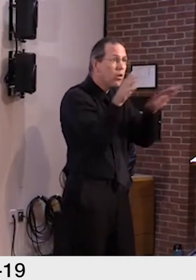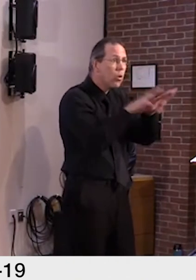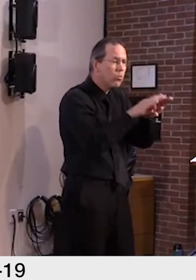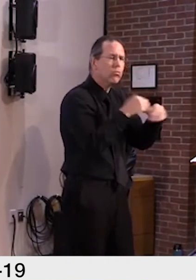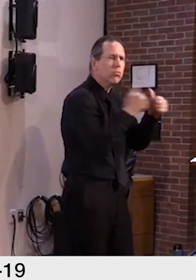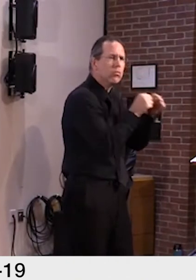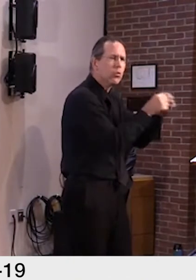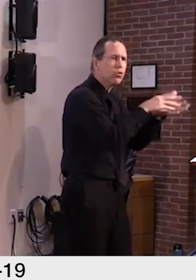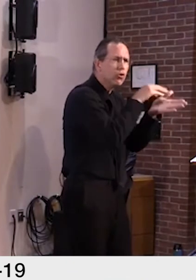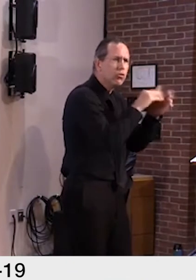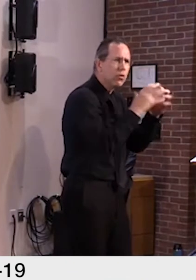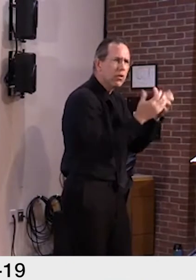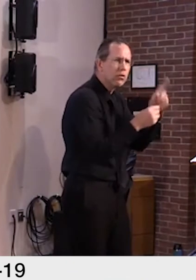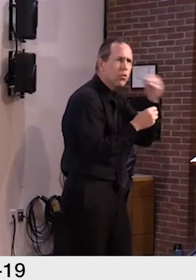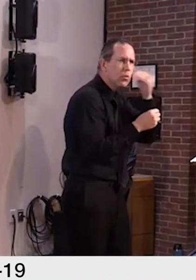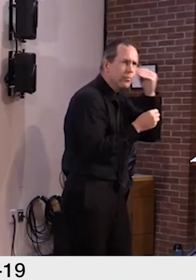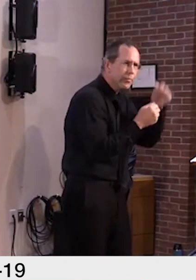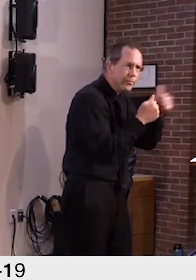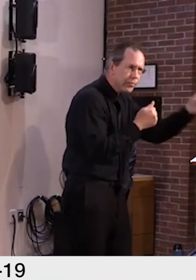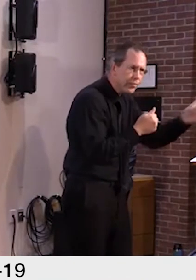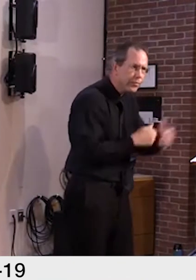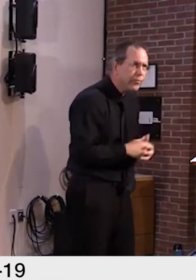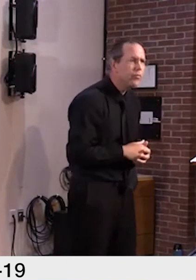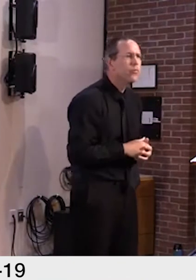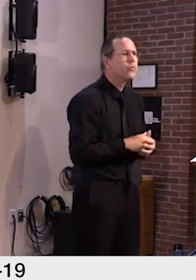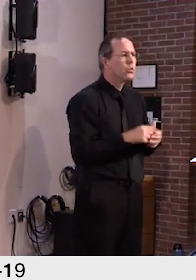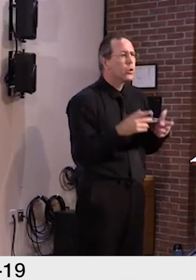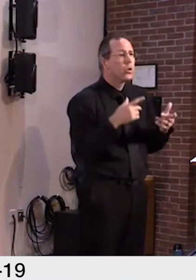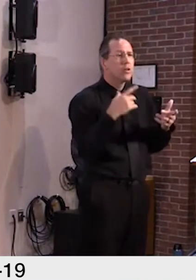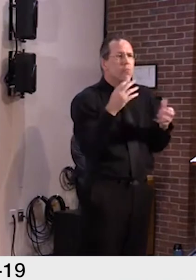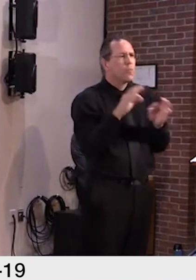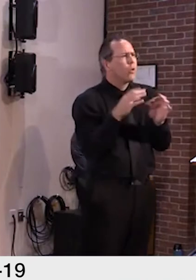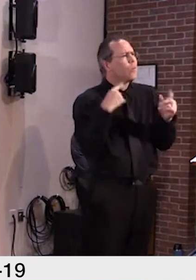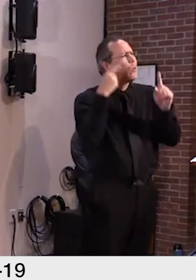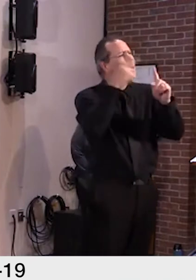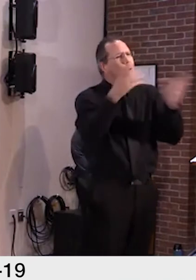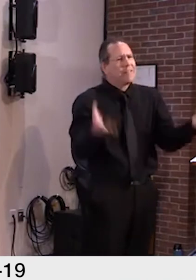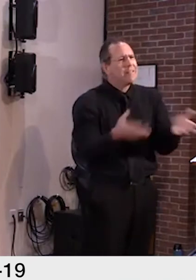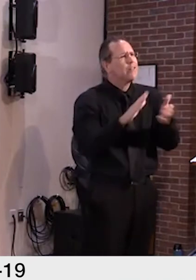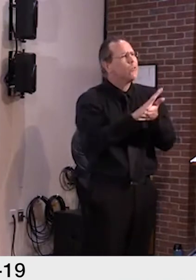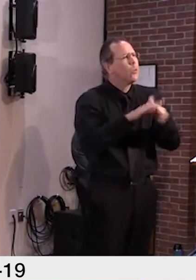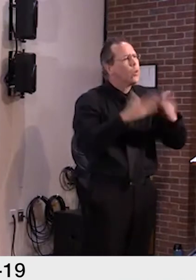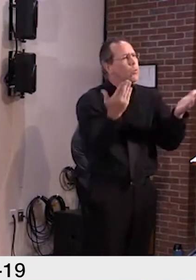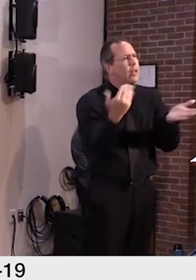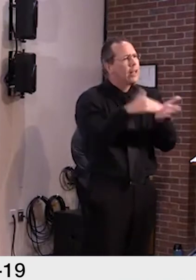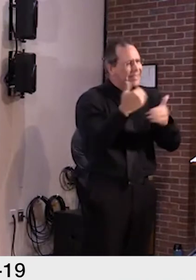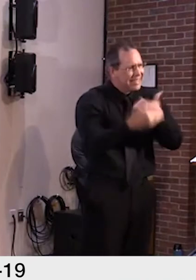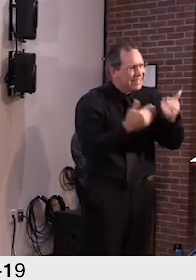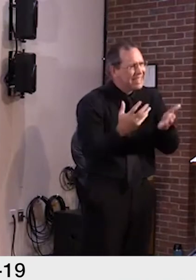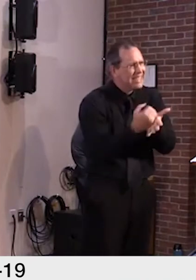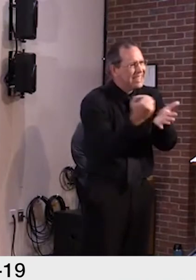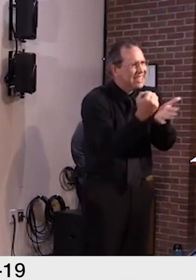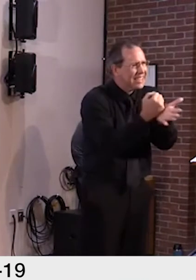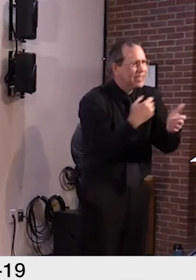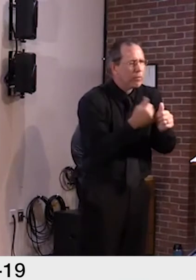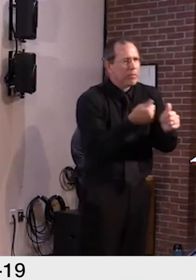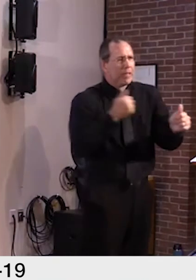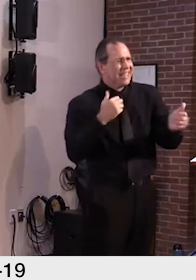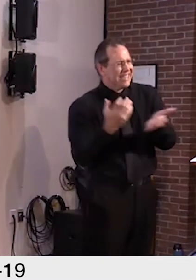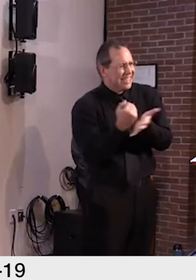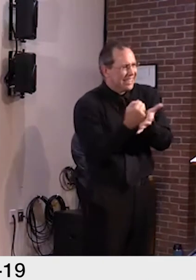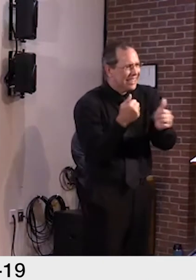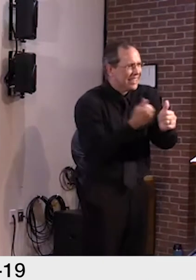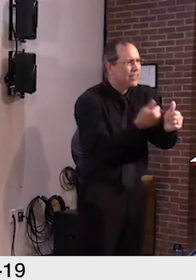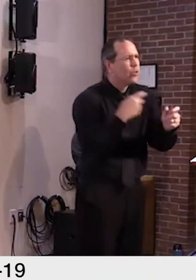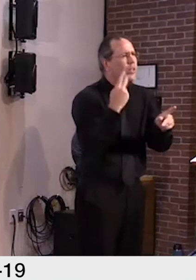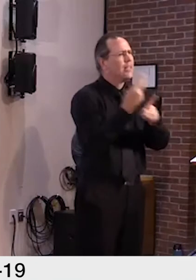focused on reopening our schools and implementing the necessary precautions to ensure the safety of students and staff. Much of this work has been